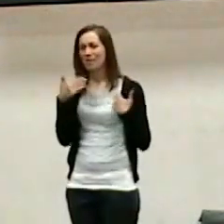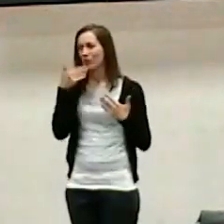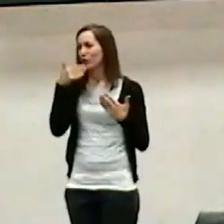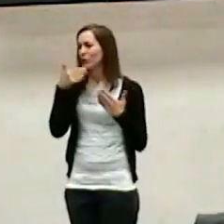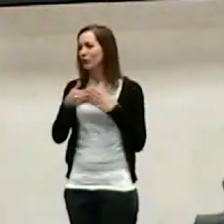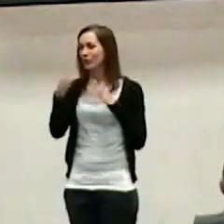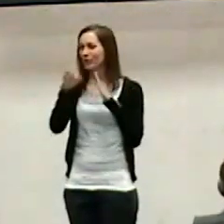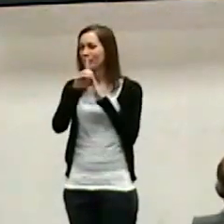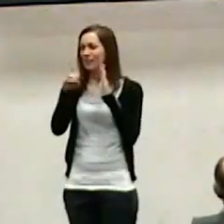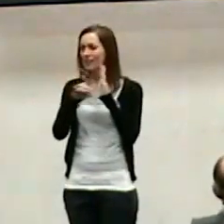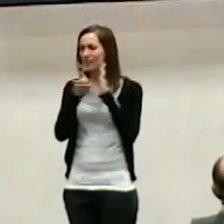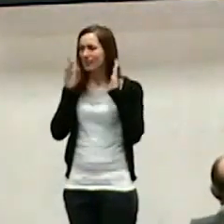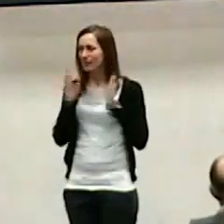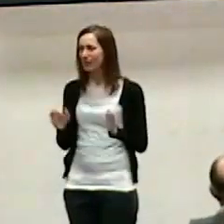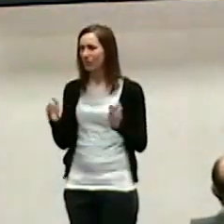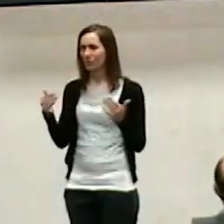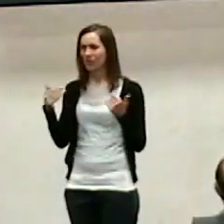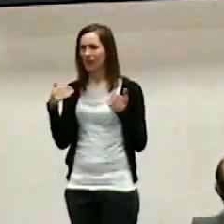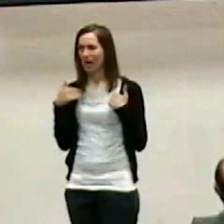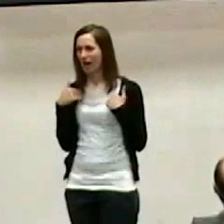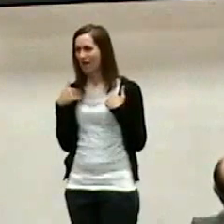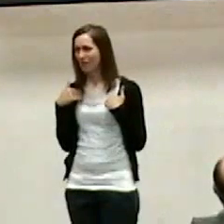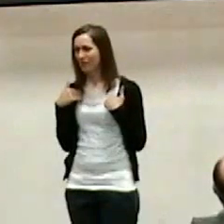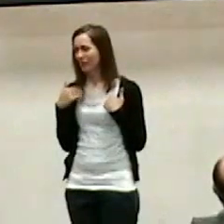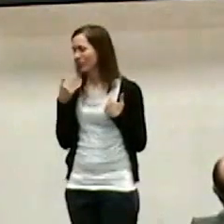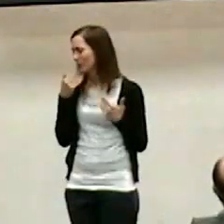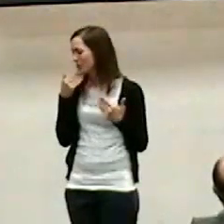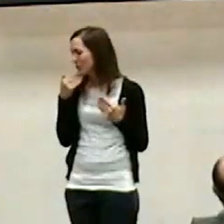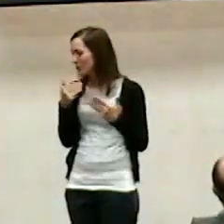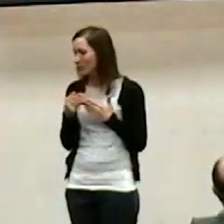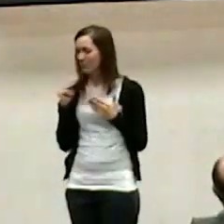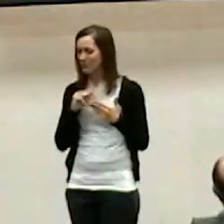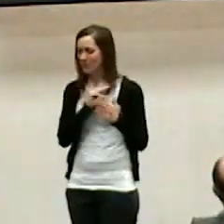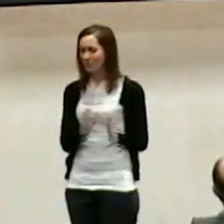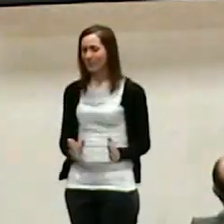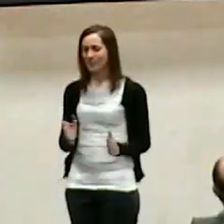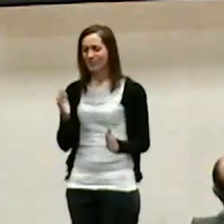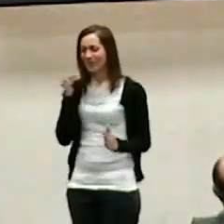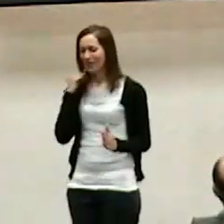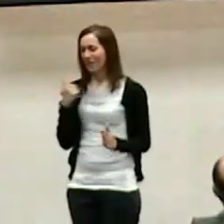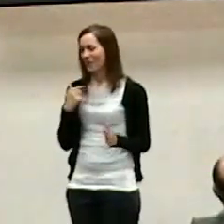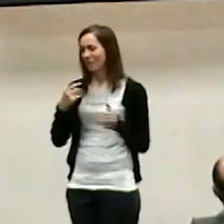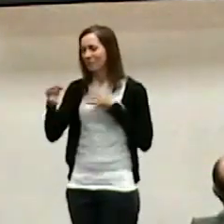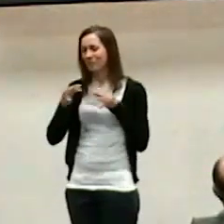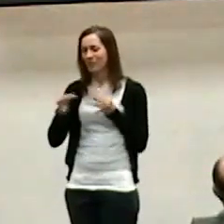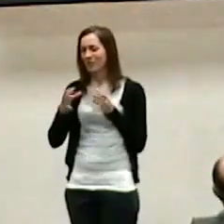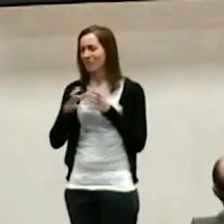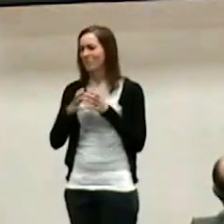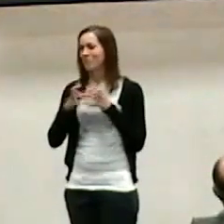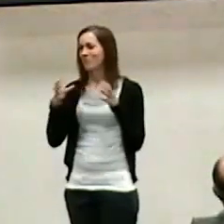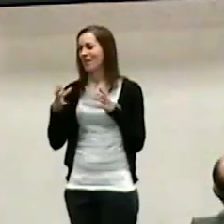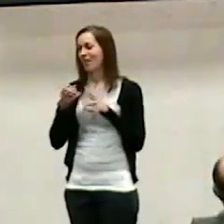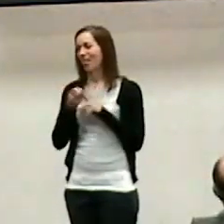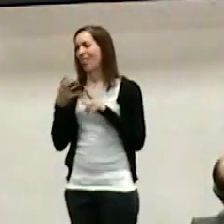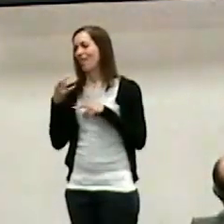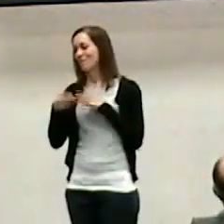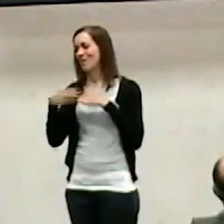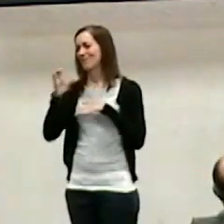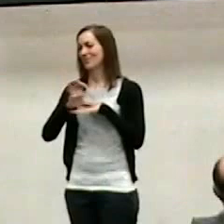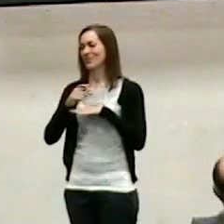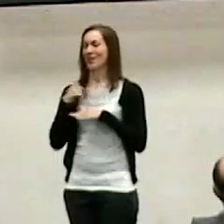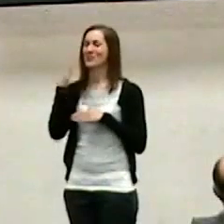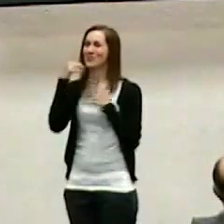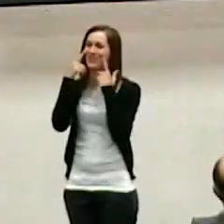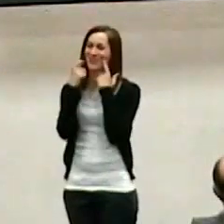When your members are... Anyway, I can't... If I start talking about 12th Street, I will... I'll cry. I'll